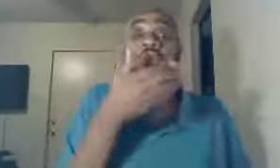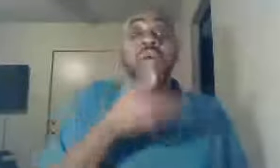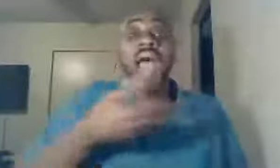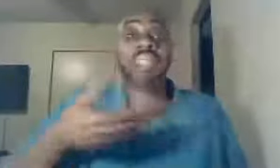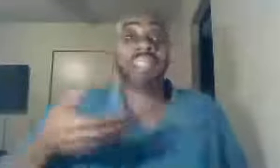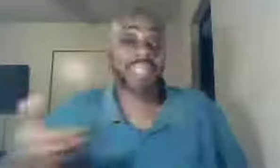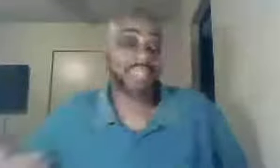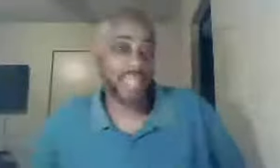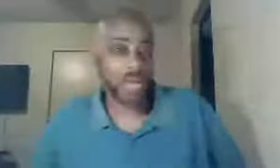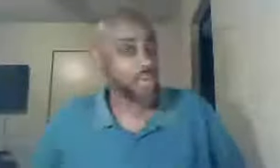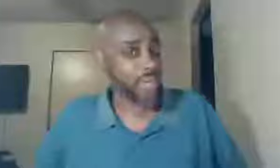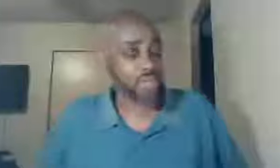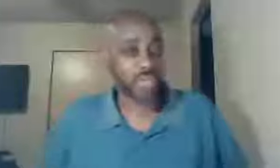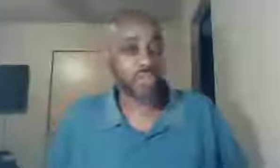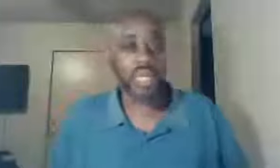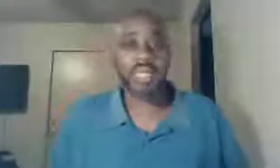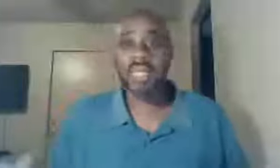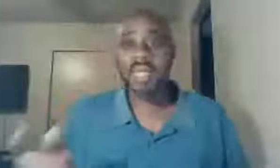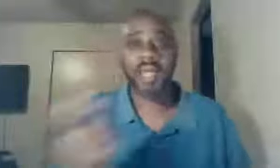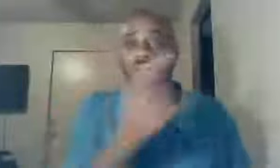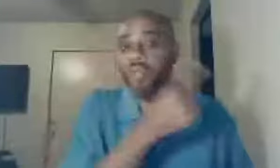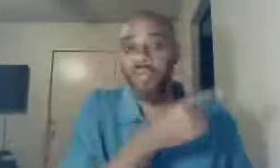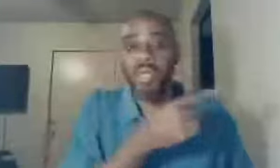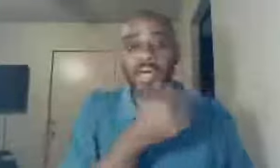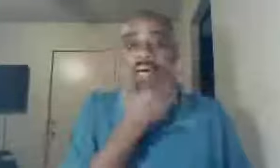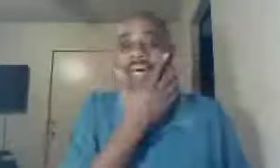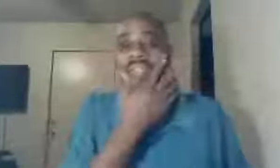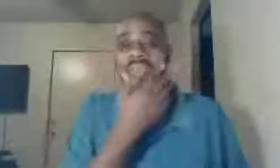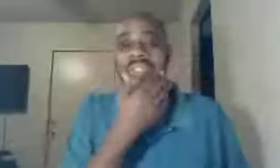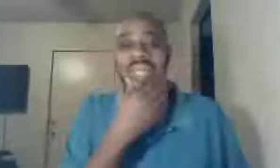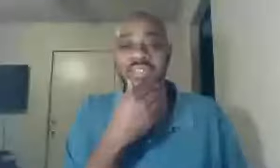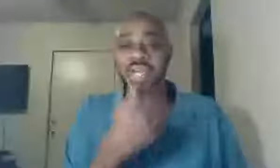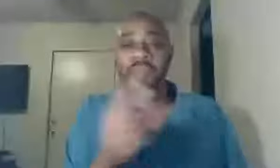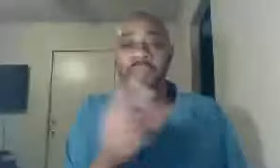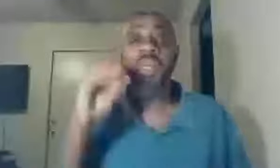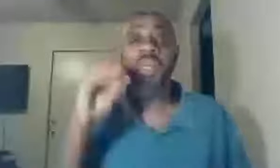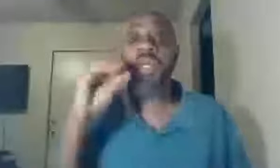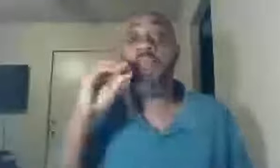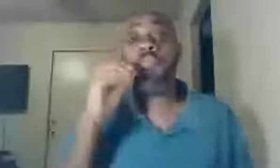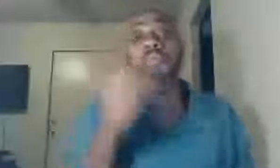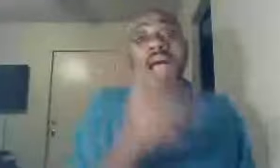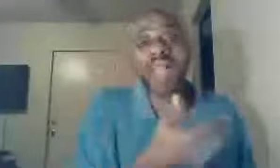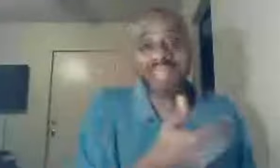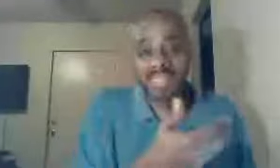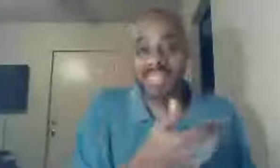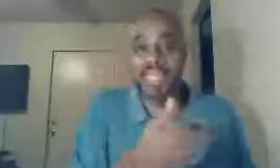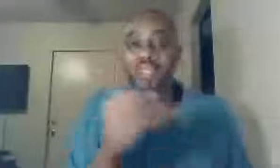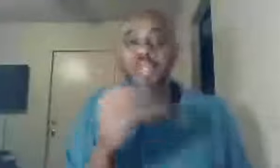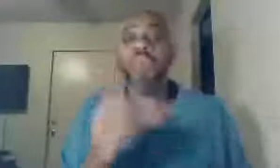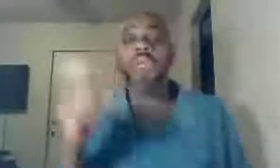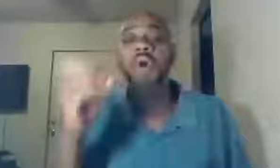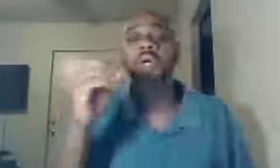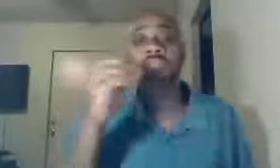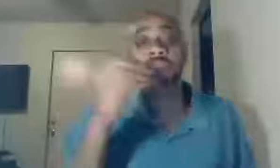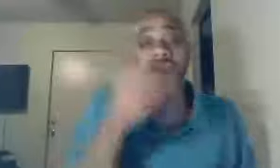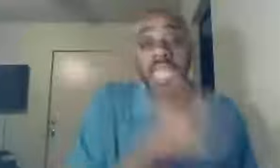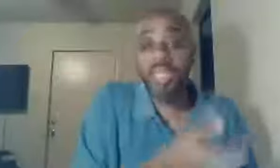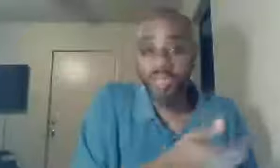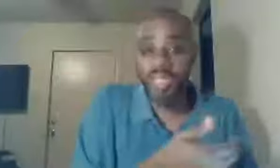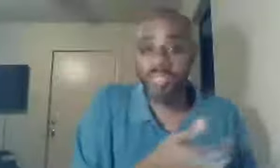practice sin, I want to make sure I throw that in, and I can go to the second John, but we don't practice sin, we don't continue in